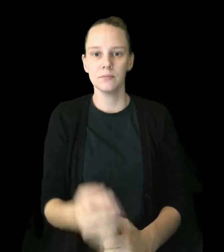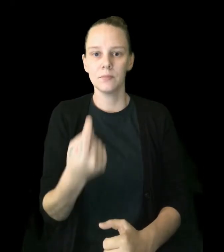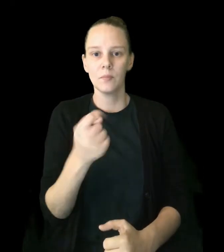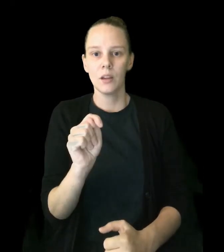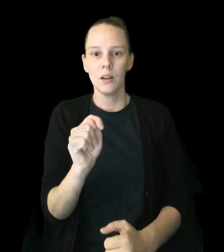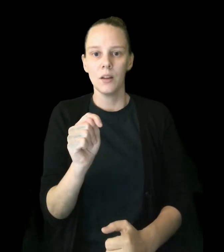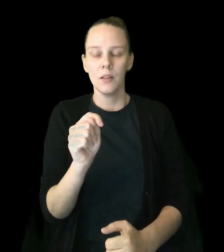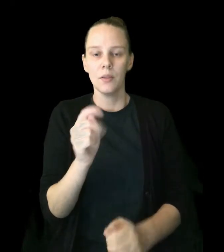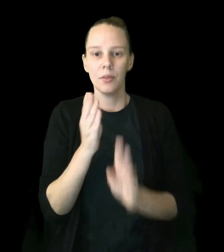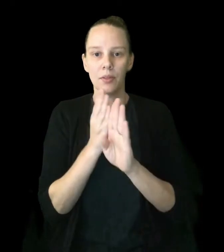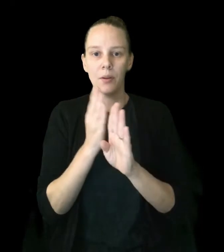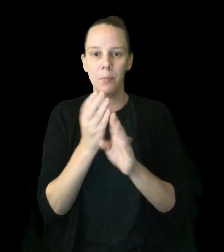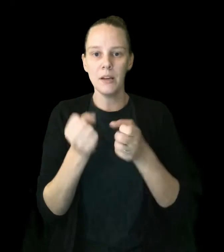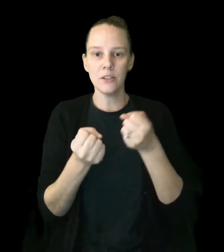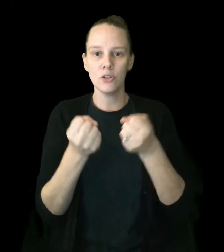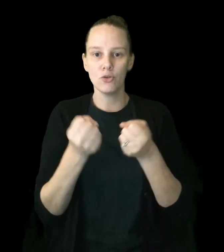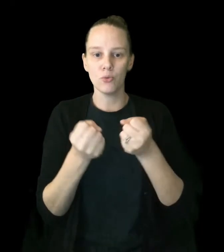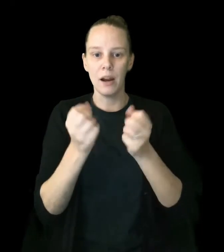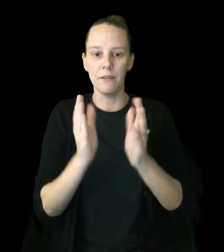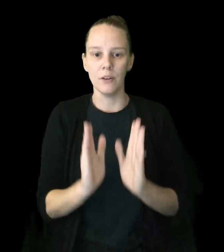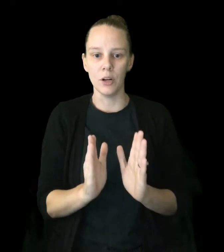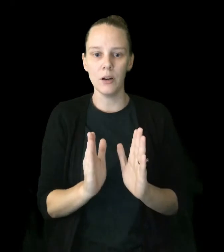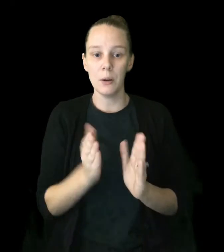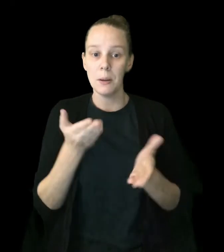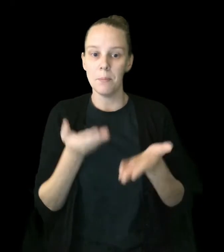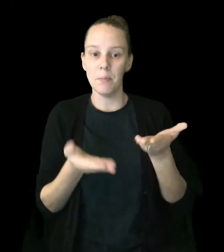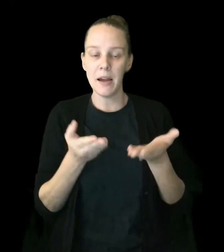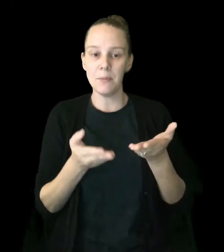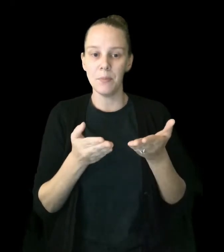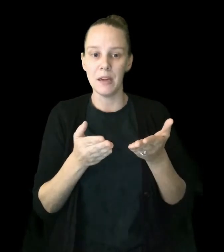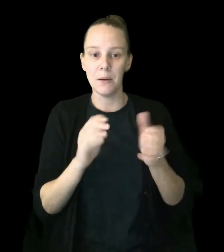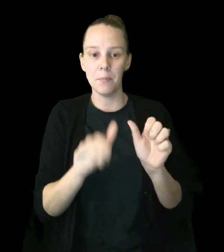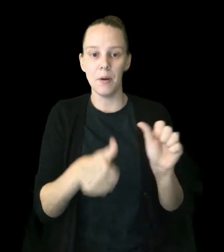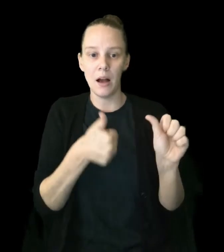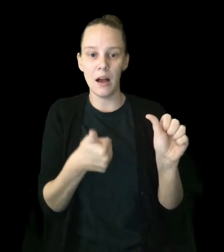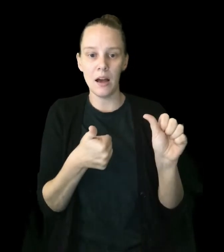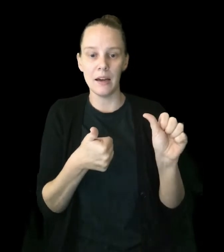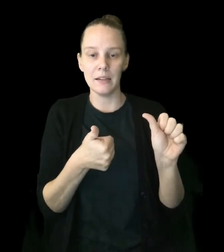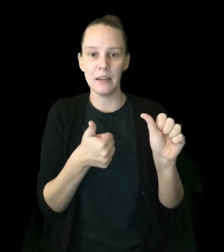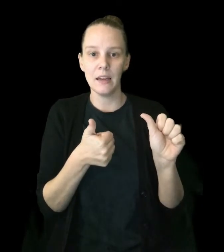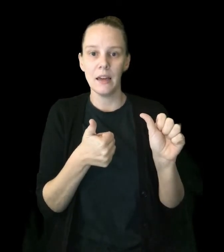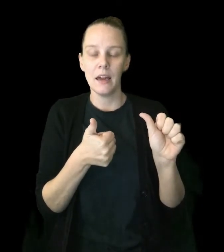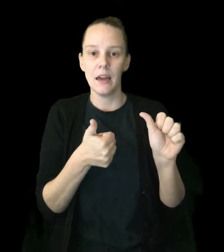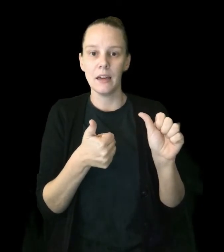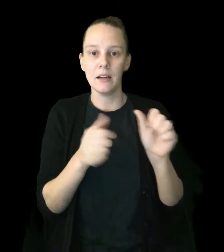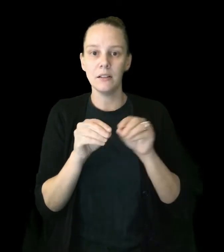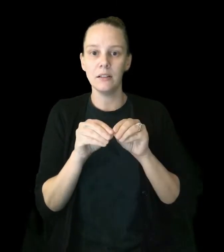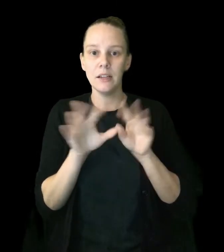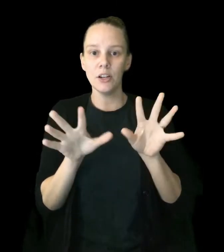The bus driver might be behind a clear